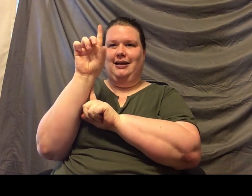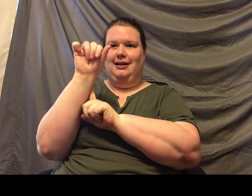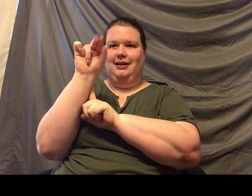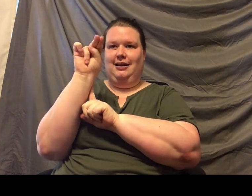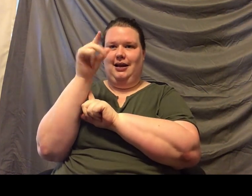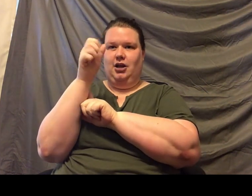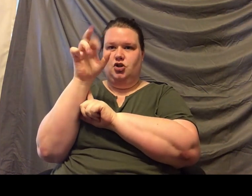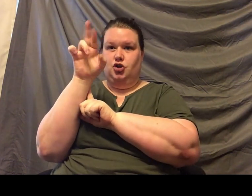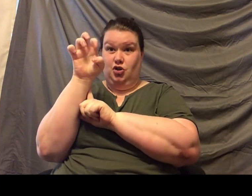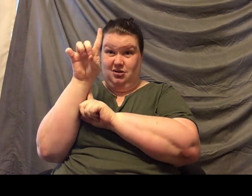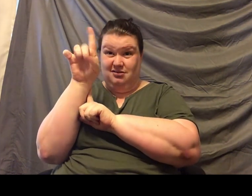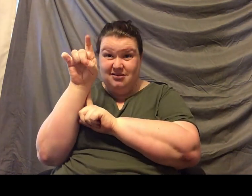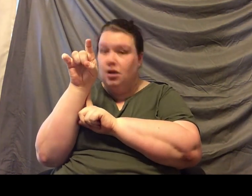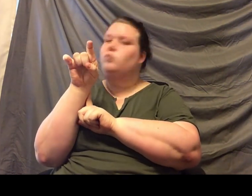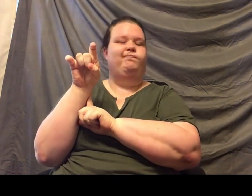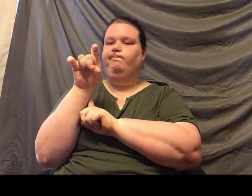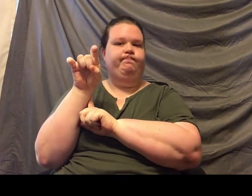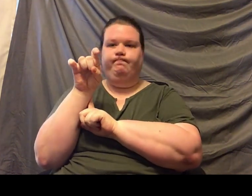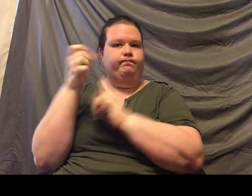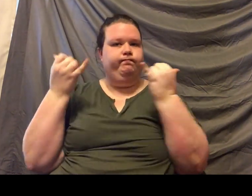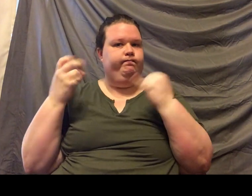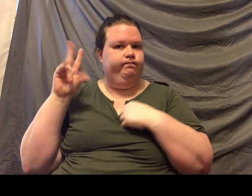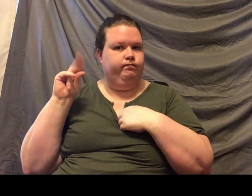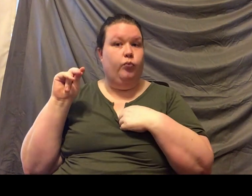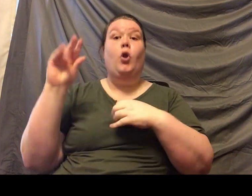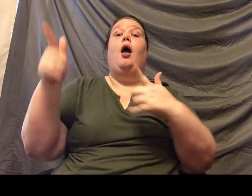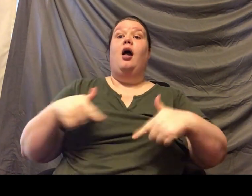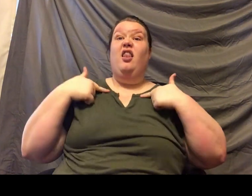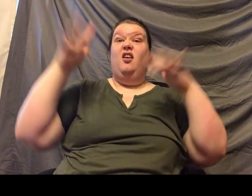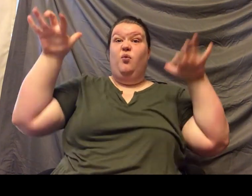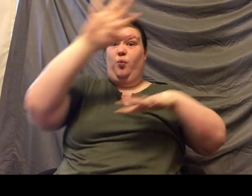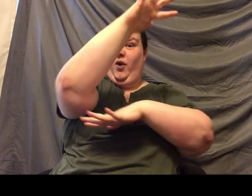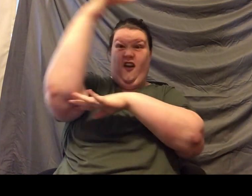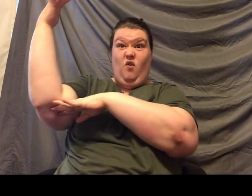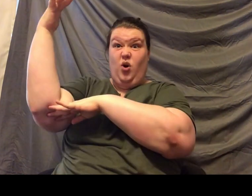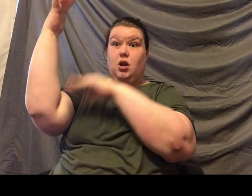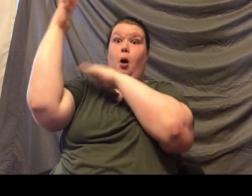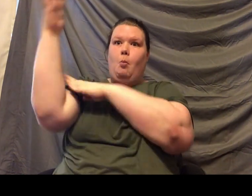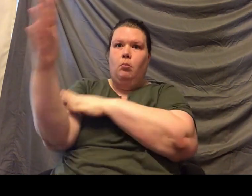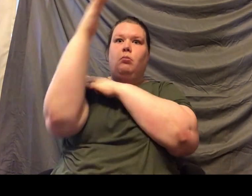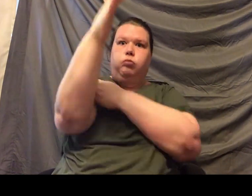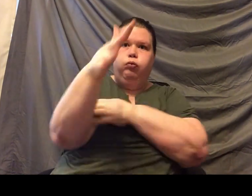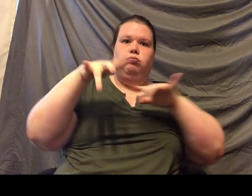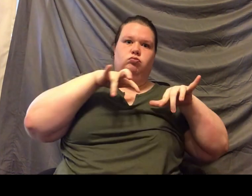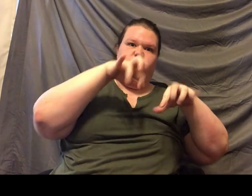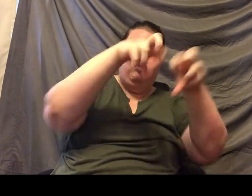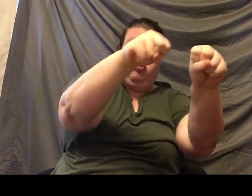as their habitat gets destroyed, um, their numbers keep going down more and more. But at this time, they are not considered to be in danger. The